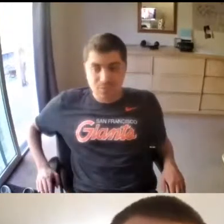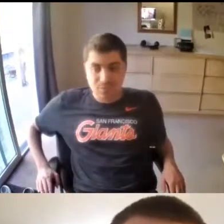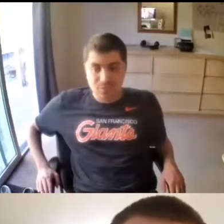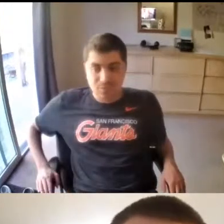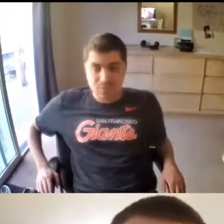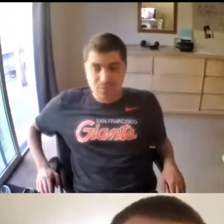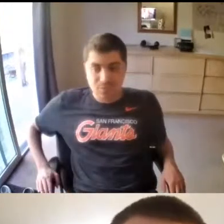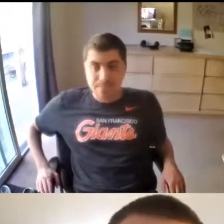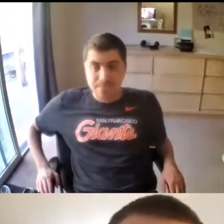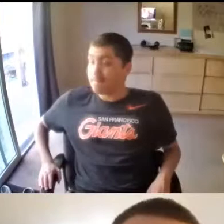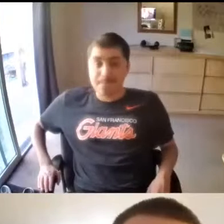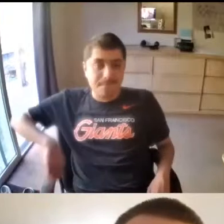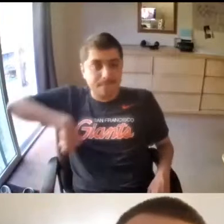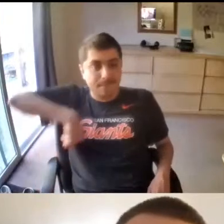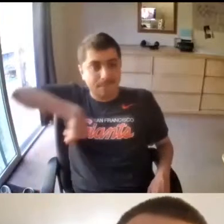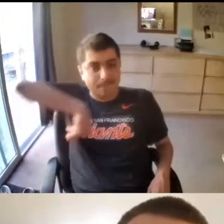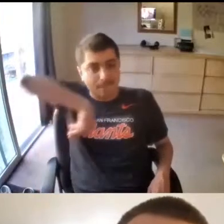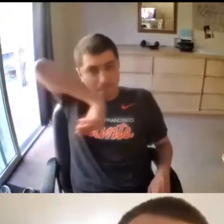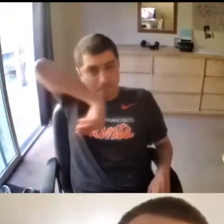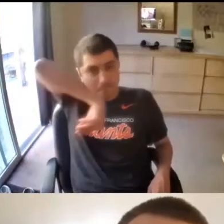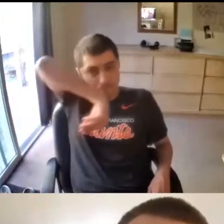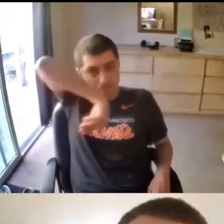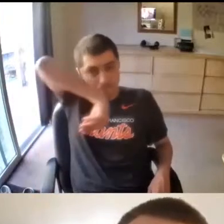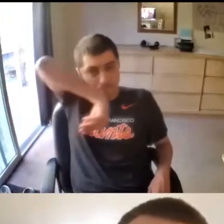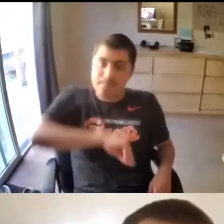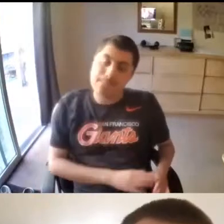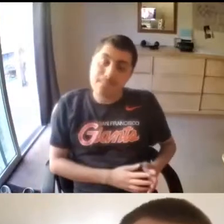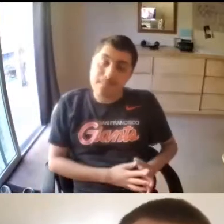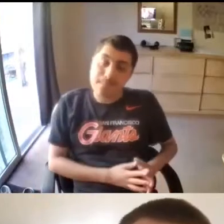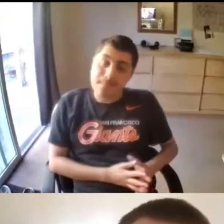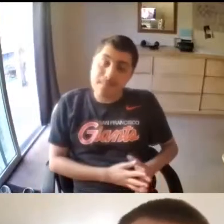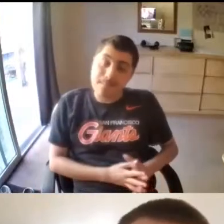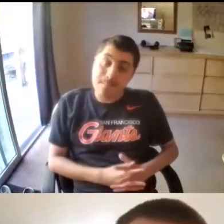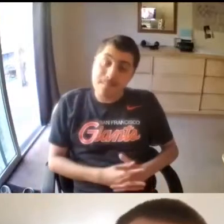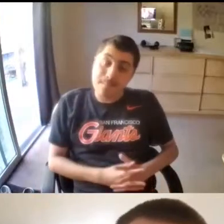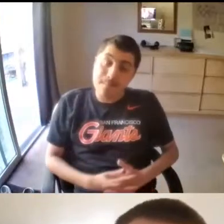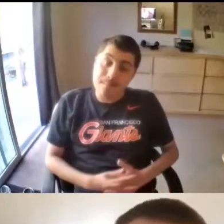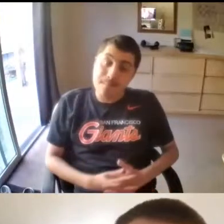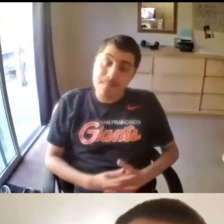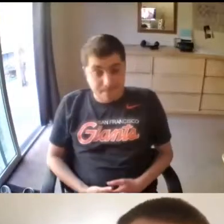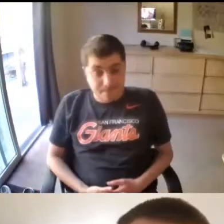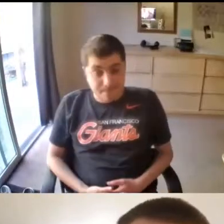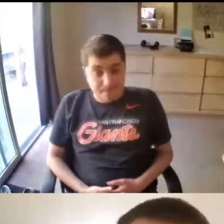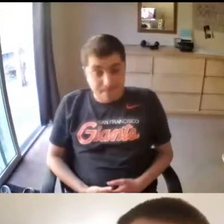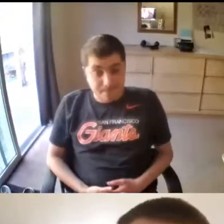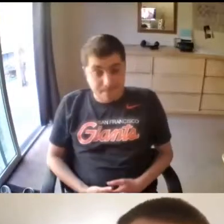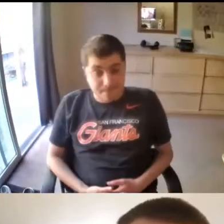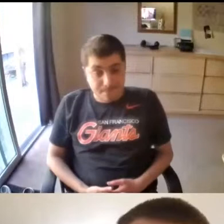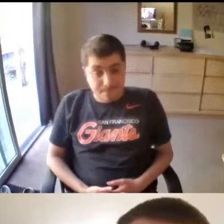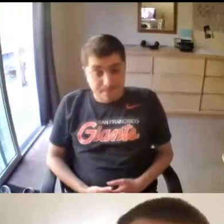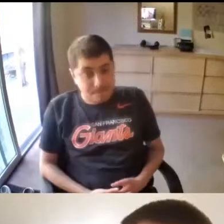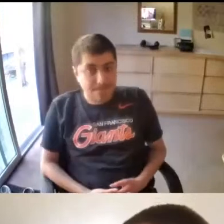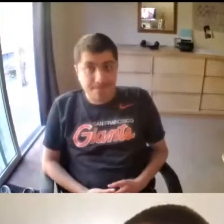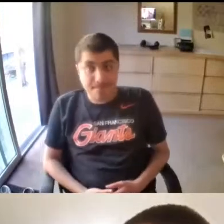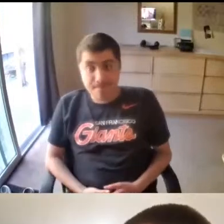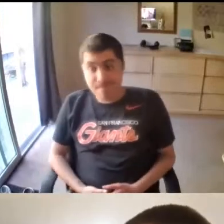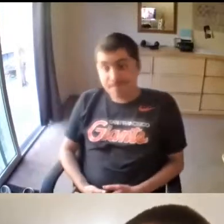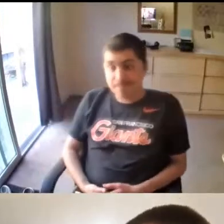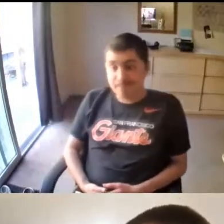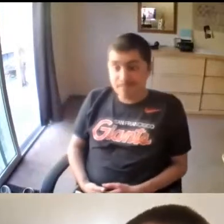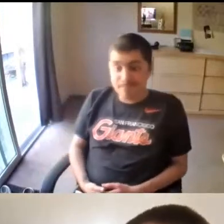I like doing the lunch social hour with Nick and